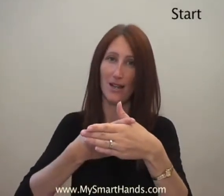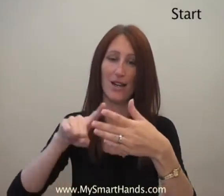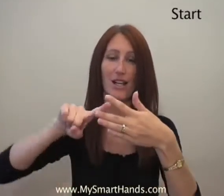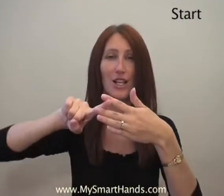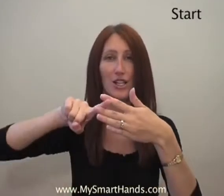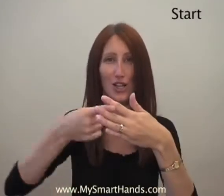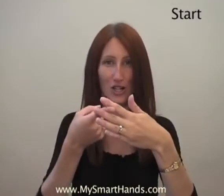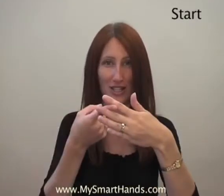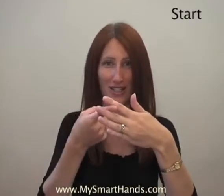Start.